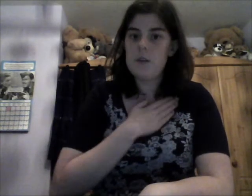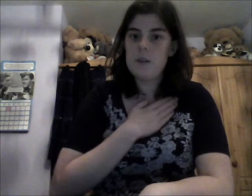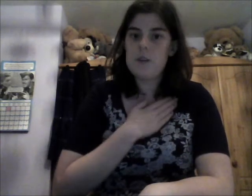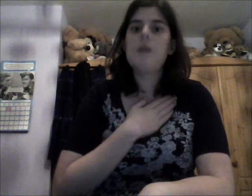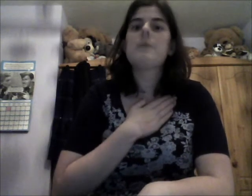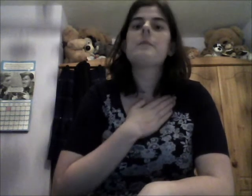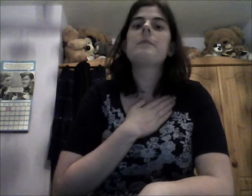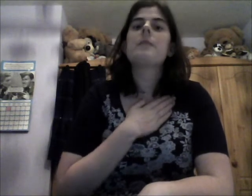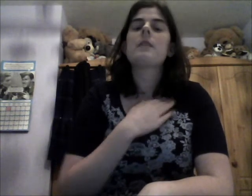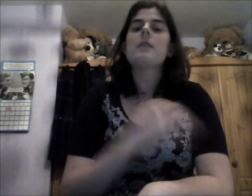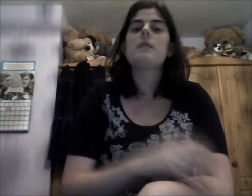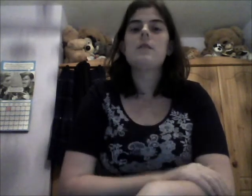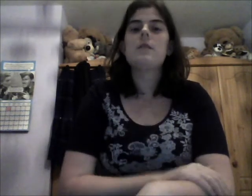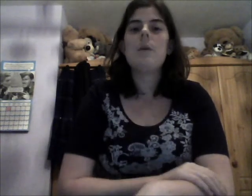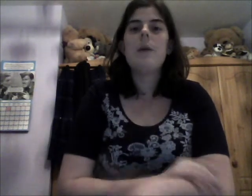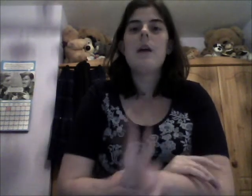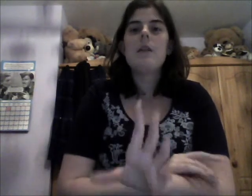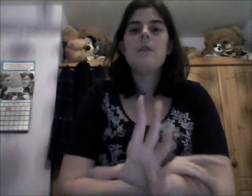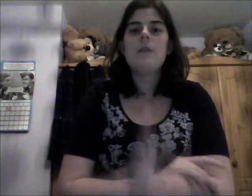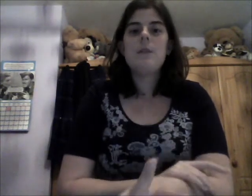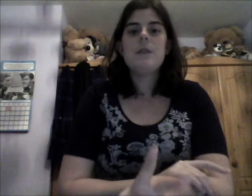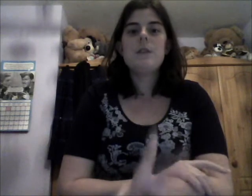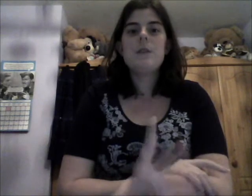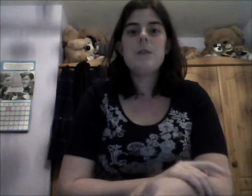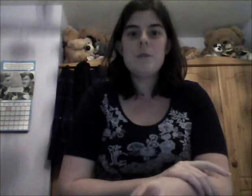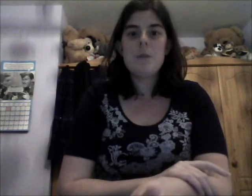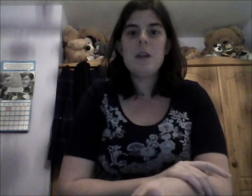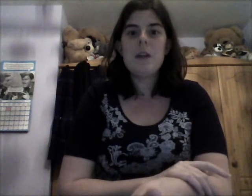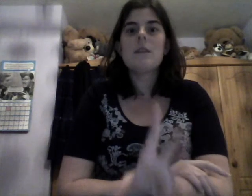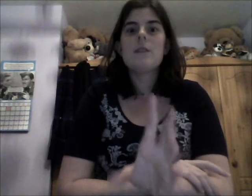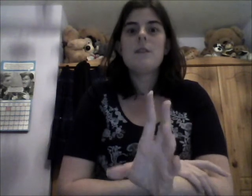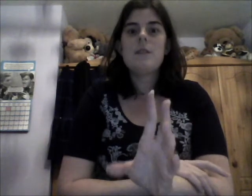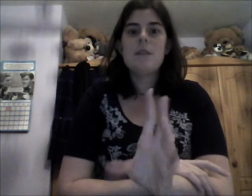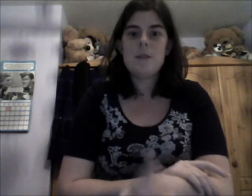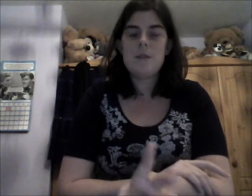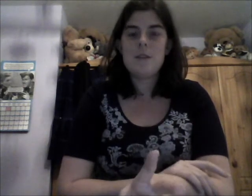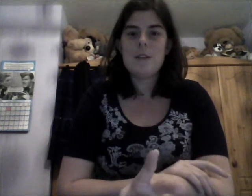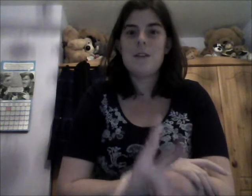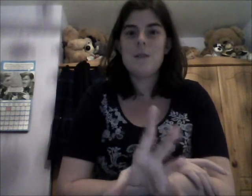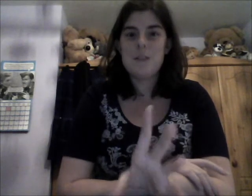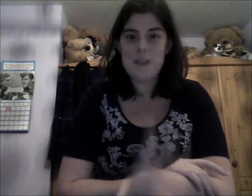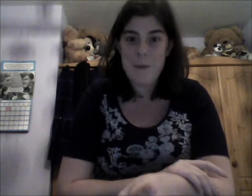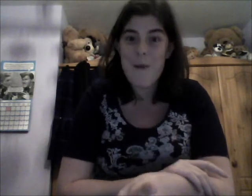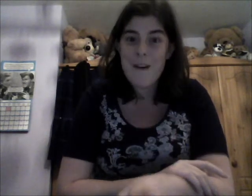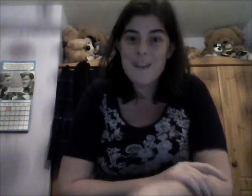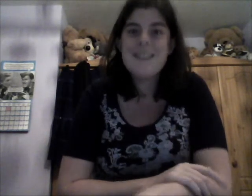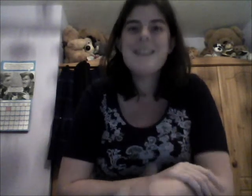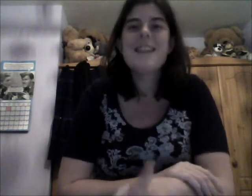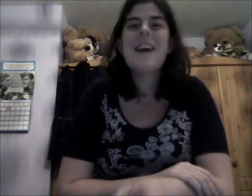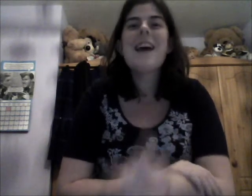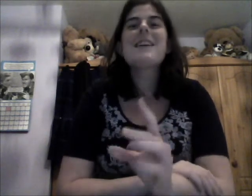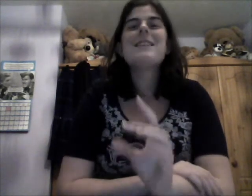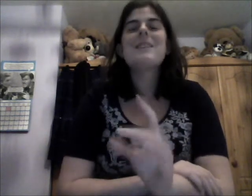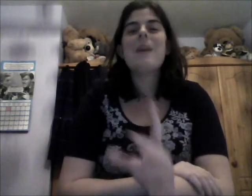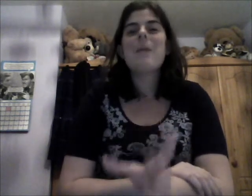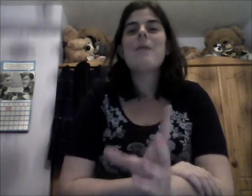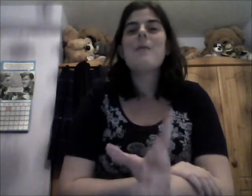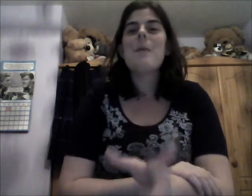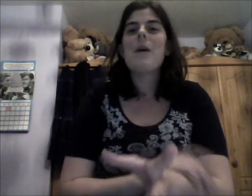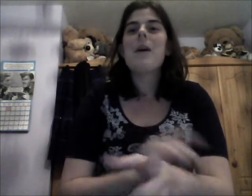do you. So, two, two different meanings, two different signs for the same word. So, remember, if